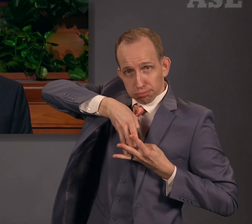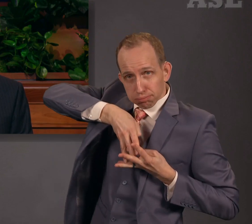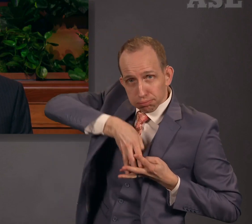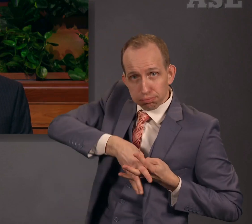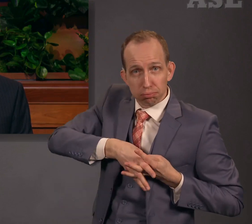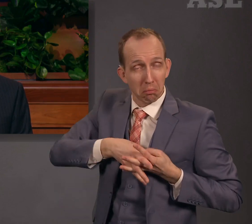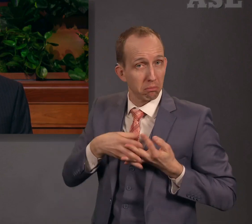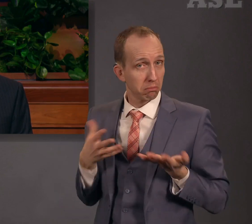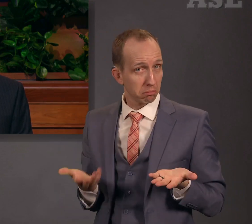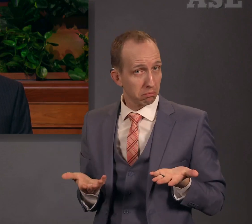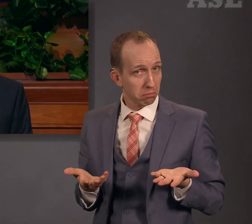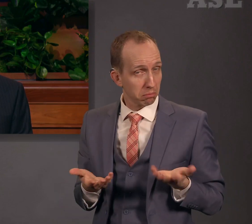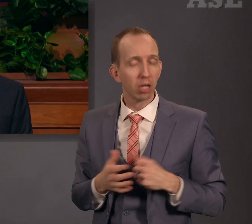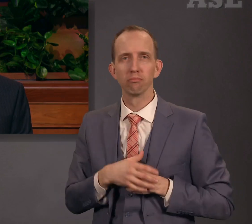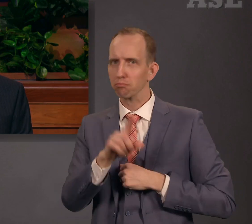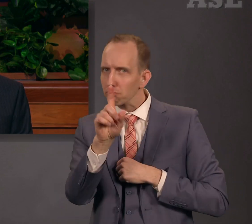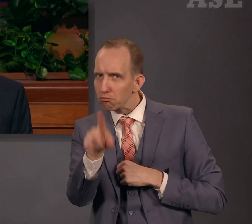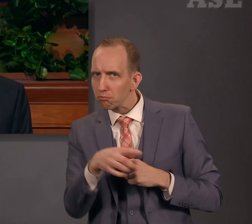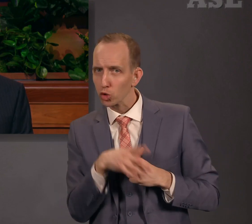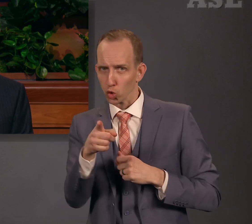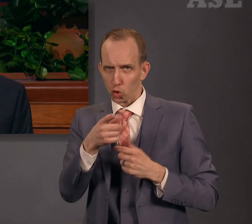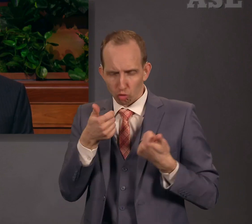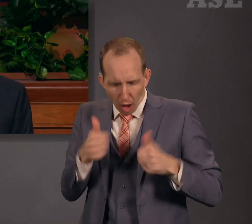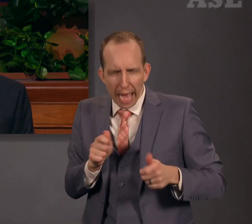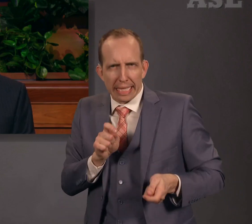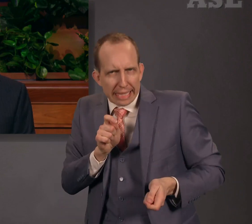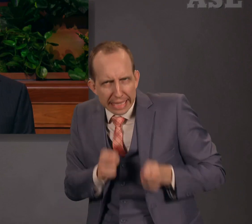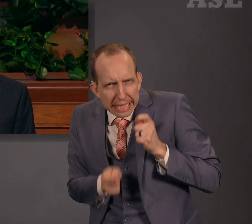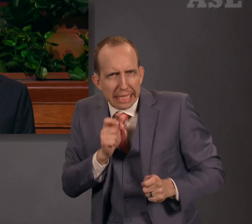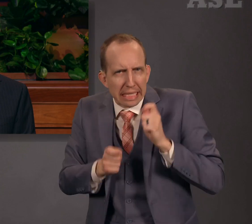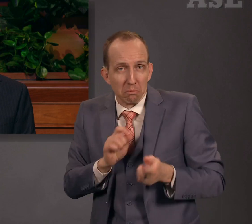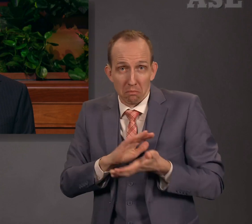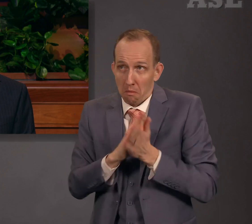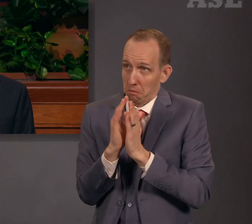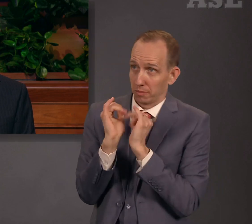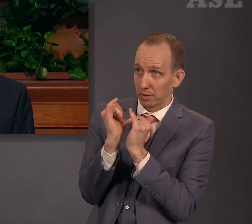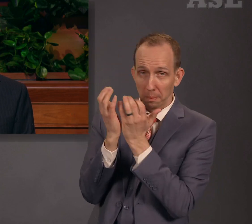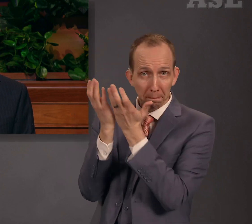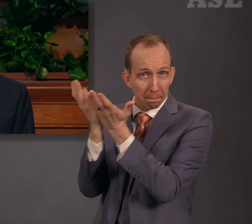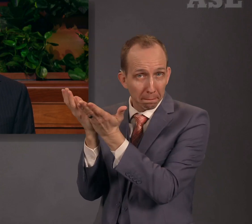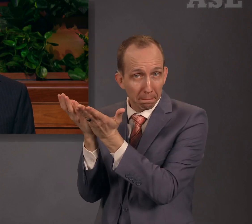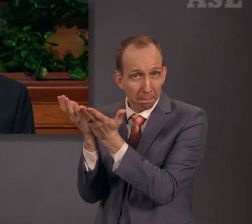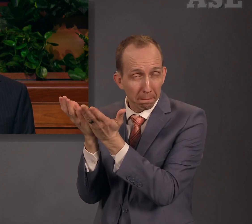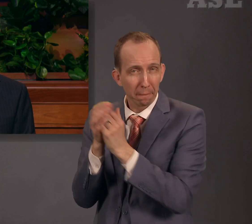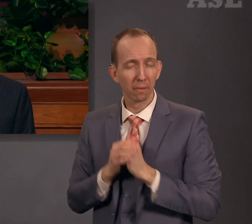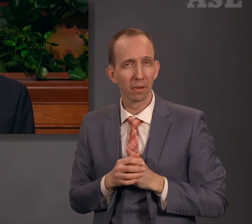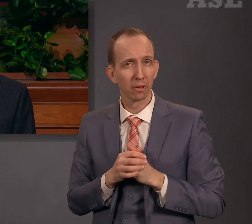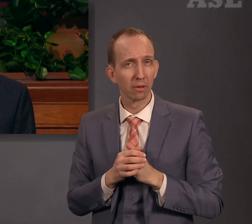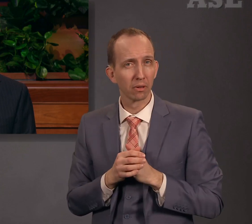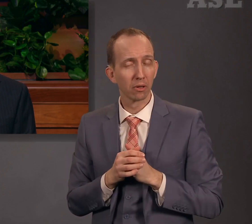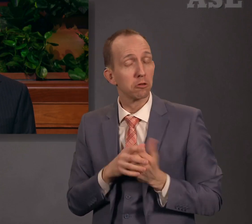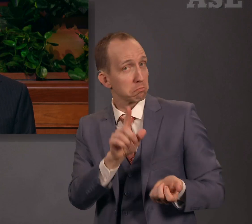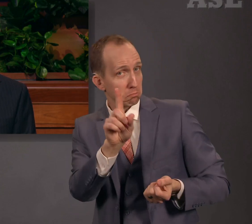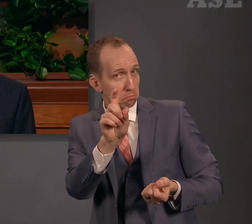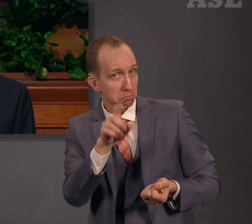coming unto and gradually becoming more like Him? Is the tree of Christ growing in us?